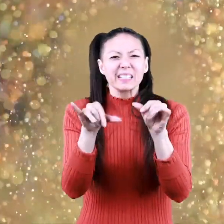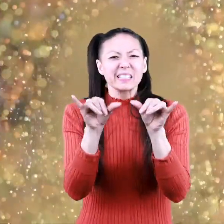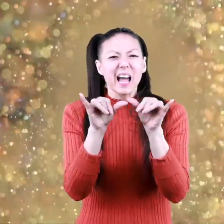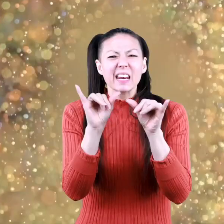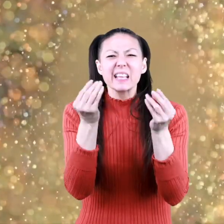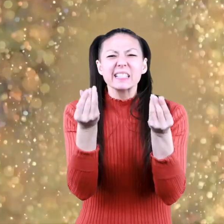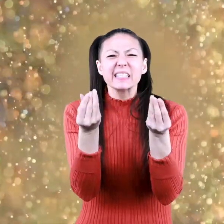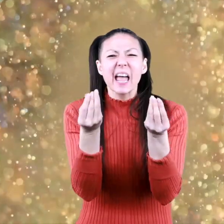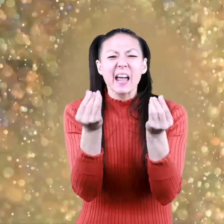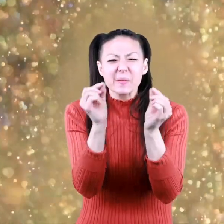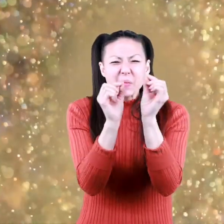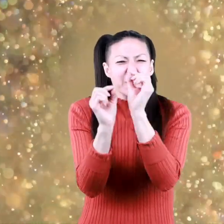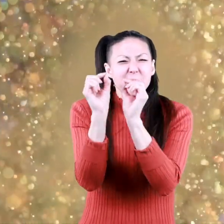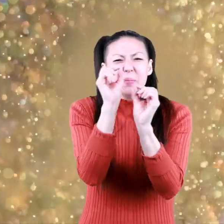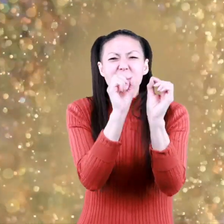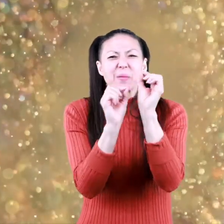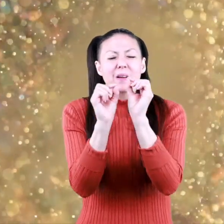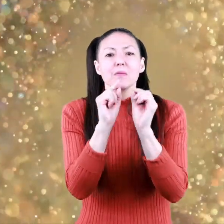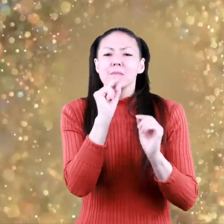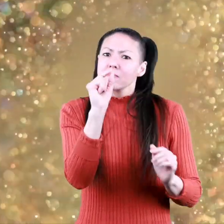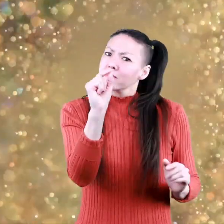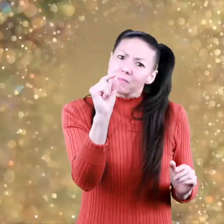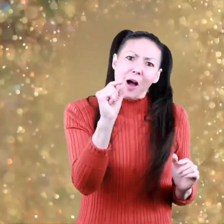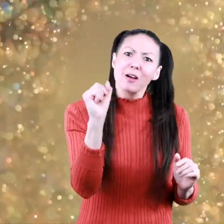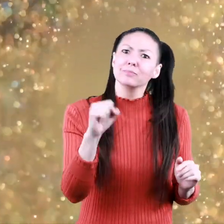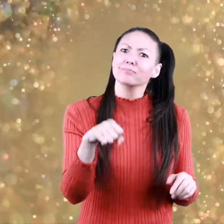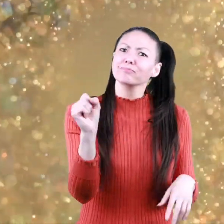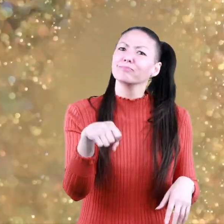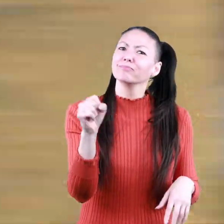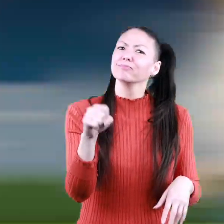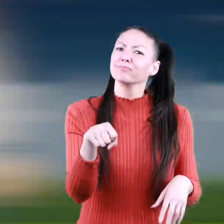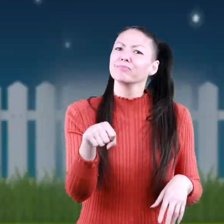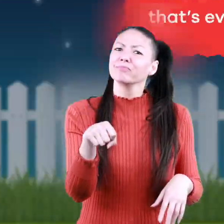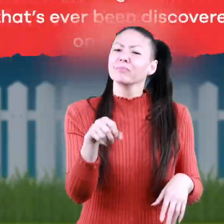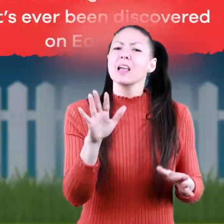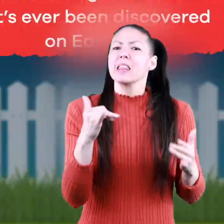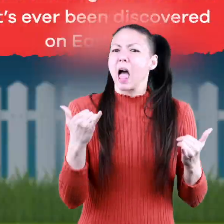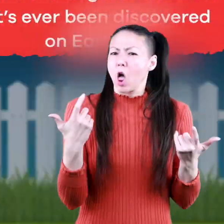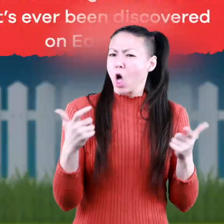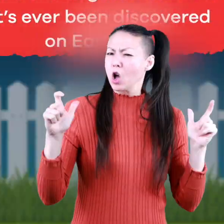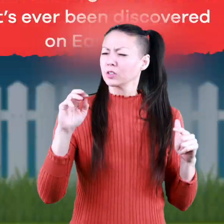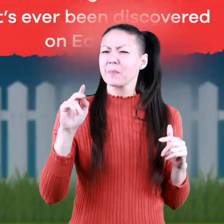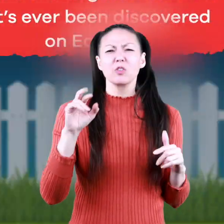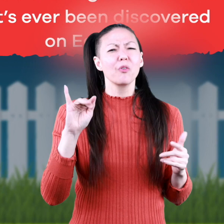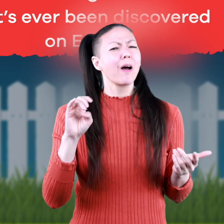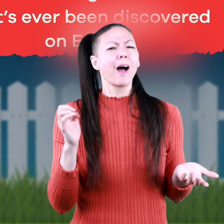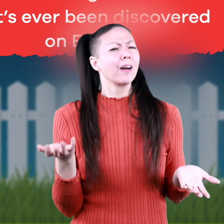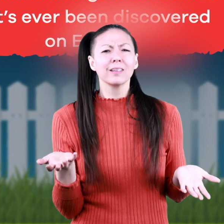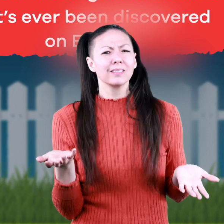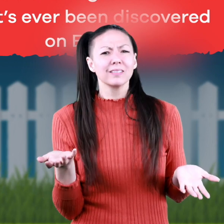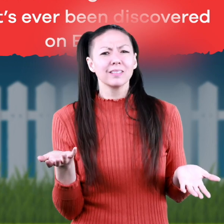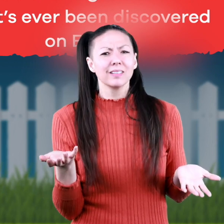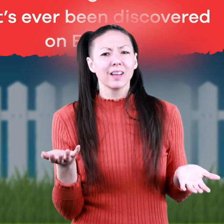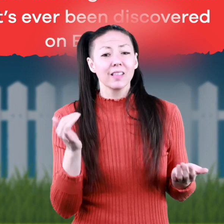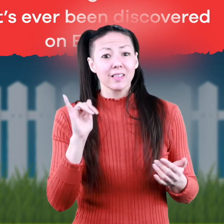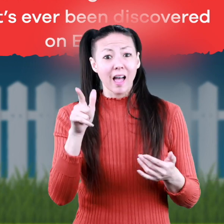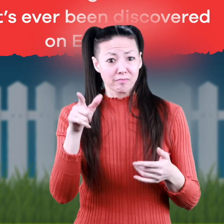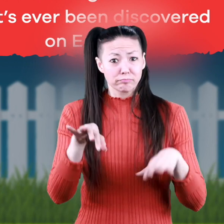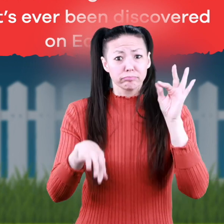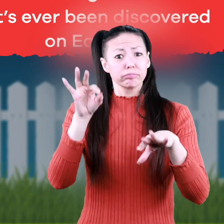grain of sand. That's tiny! What is the largest meteorite that's ever been